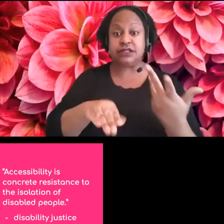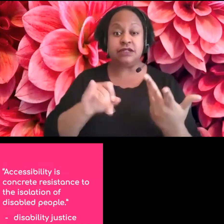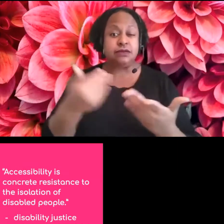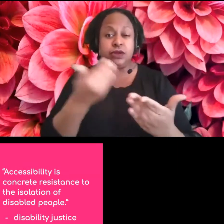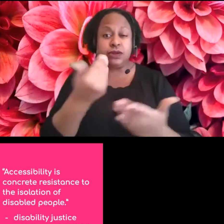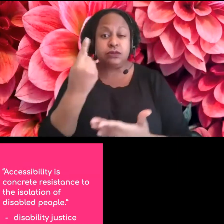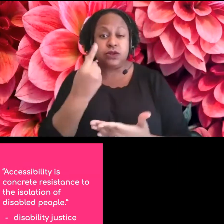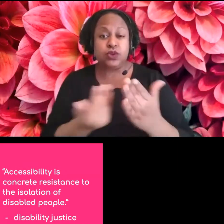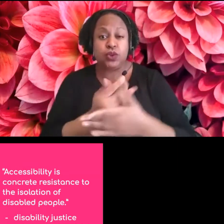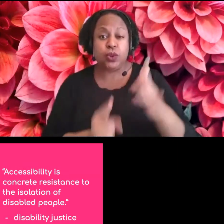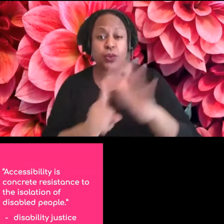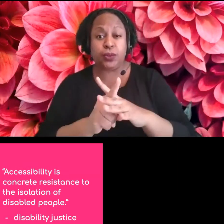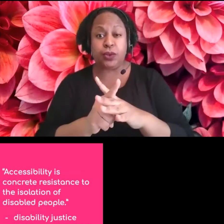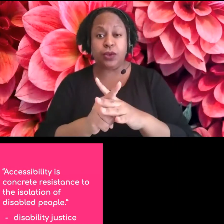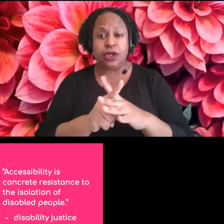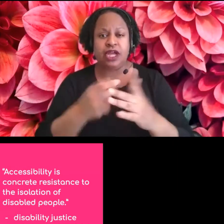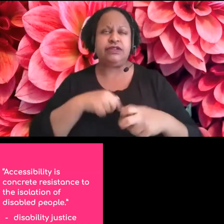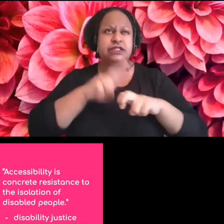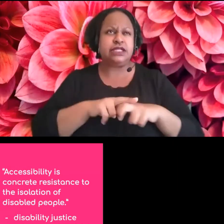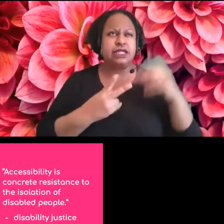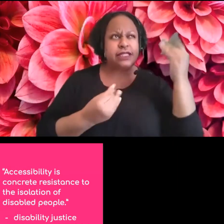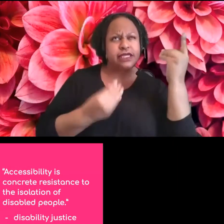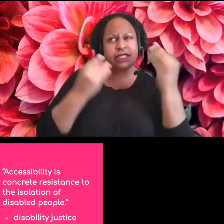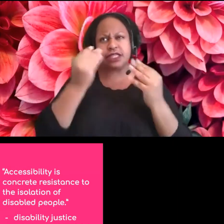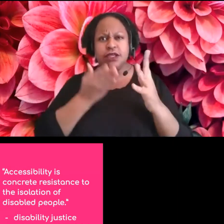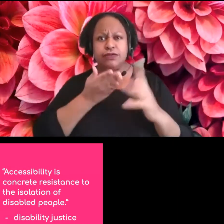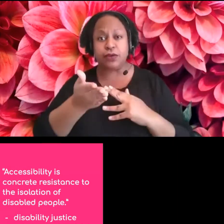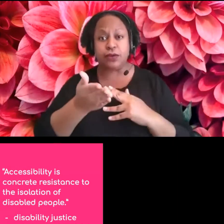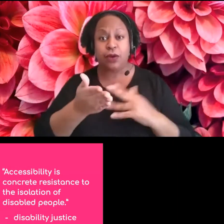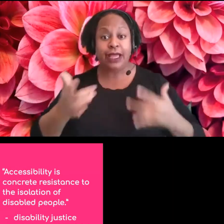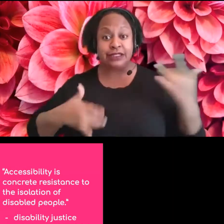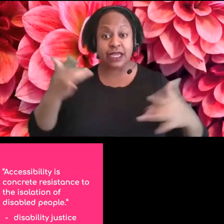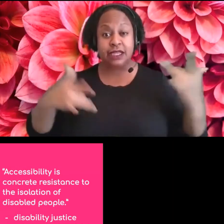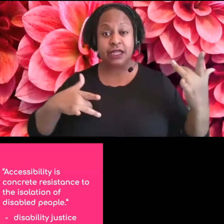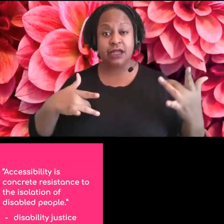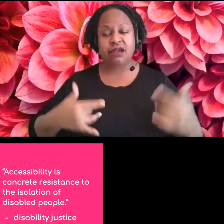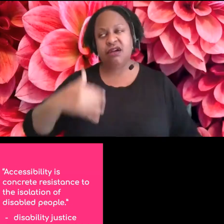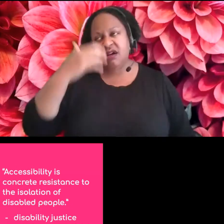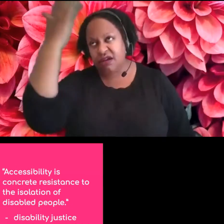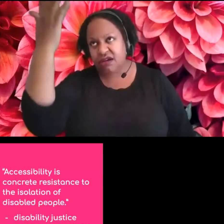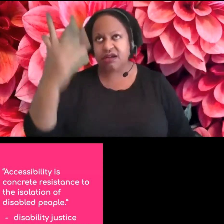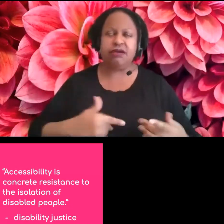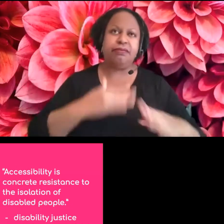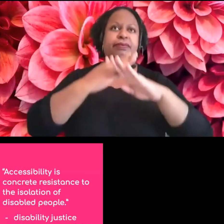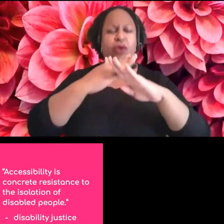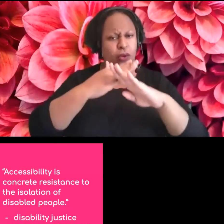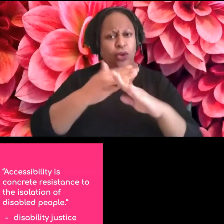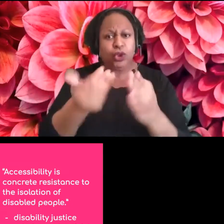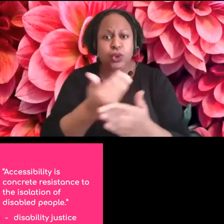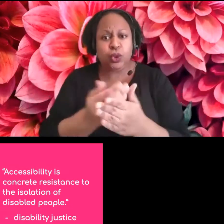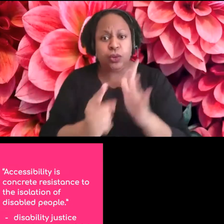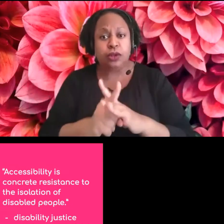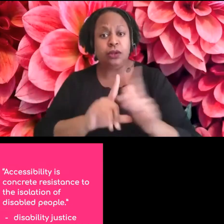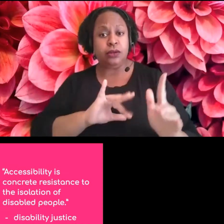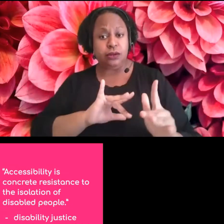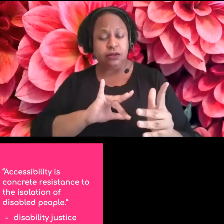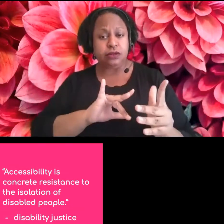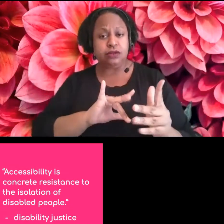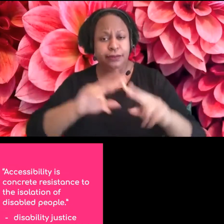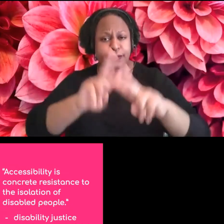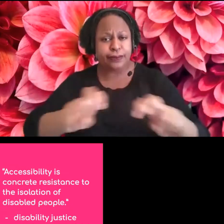you know, I have to really sit down and wrap my head around it, that it's exciting rather than an obstacle. Um, but